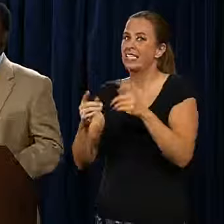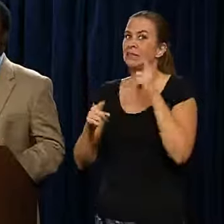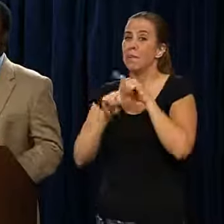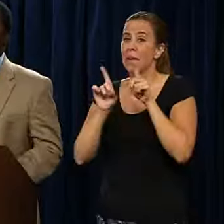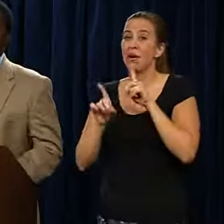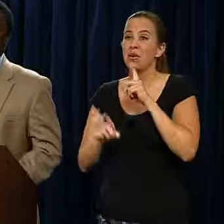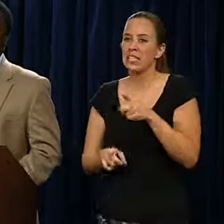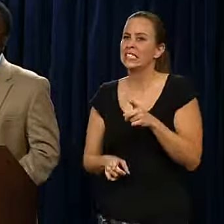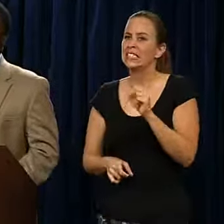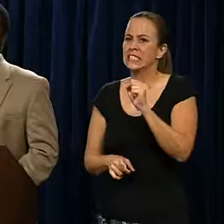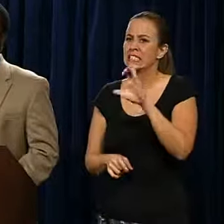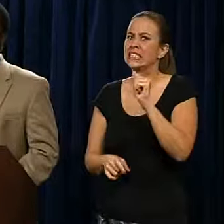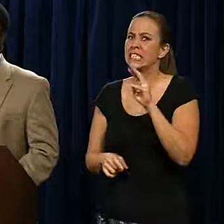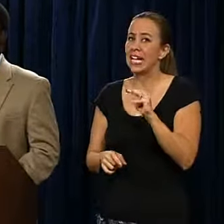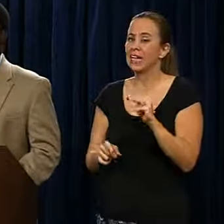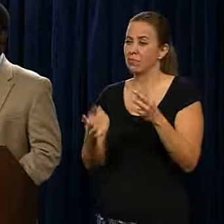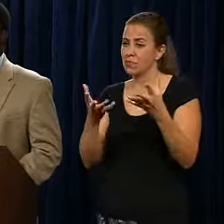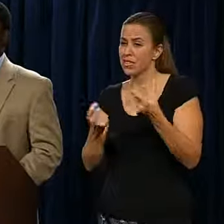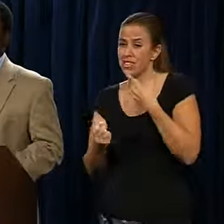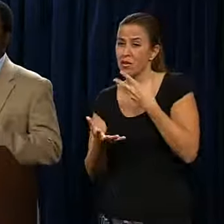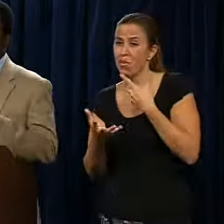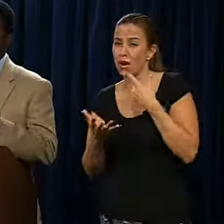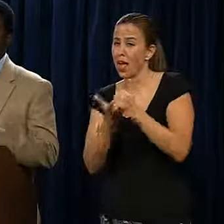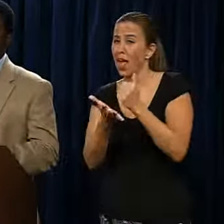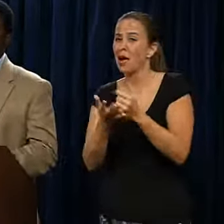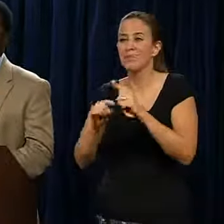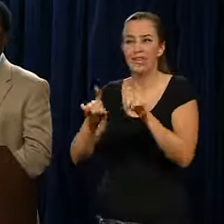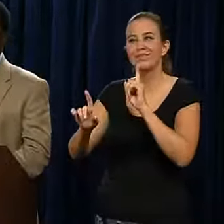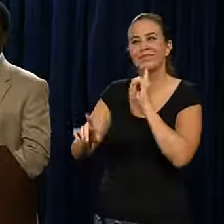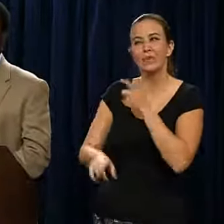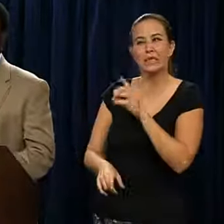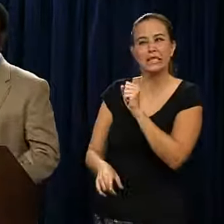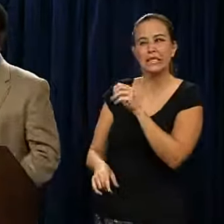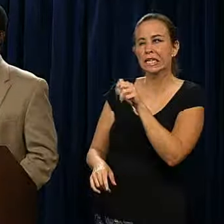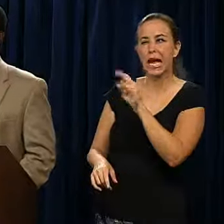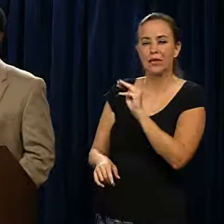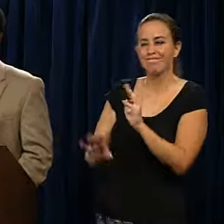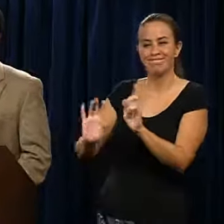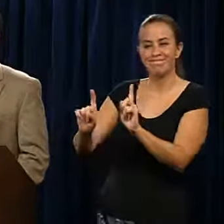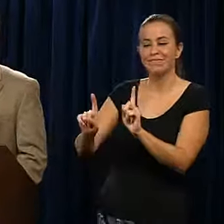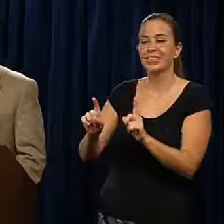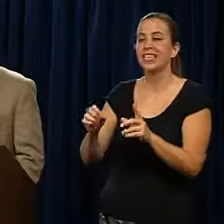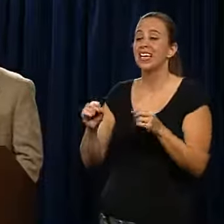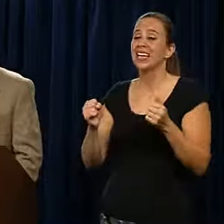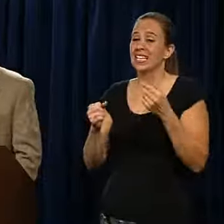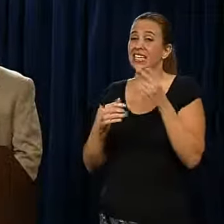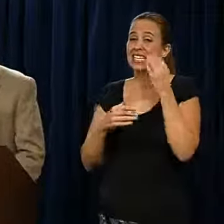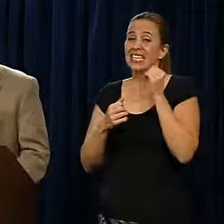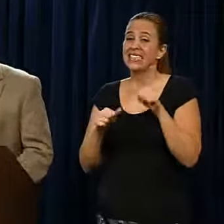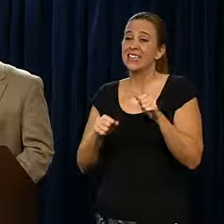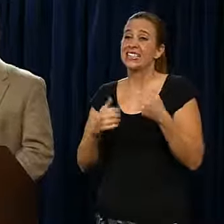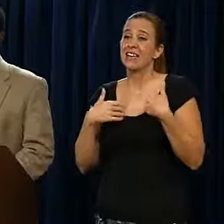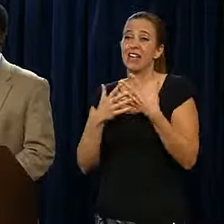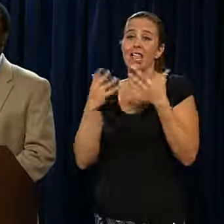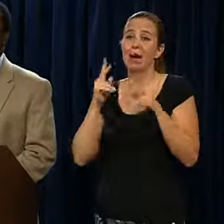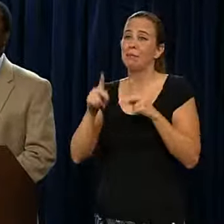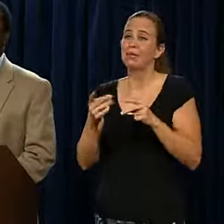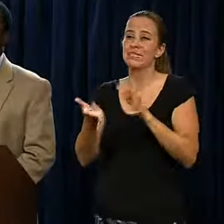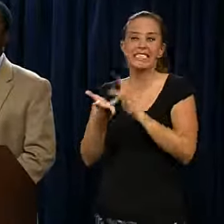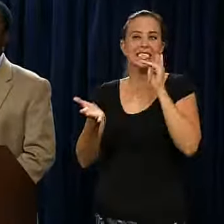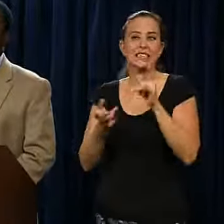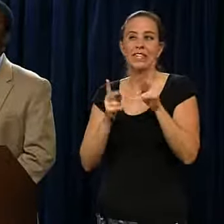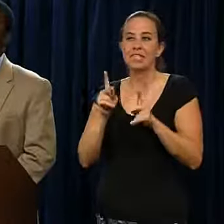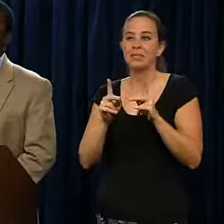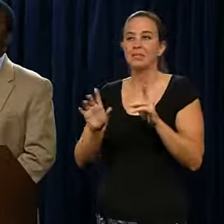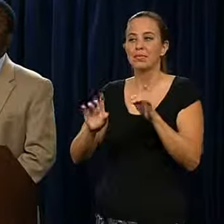that? So I think people need to really be careful of, as you would put it, scam artists really taking advantage of, particularly seniors, what I would care